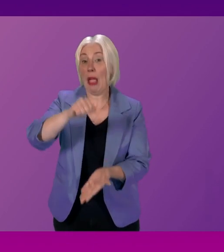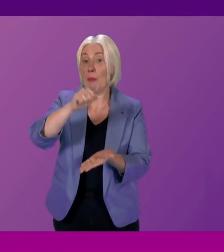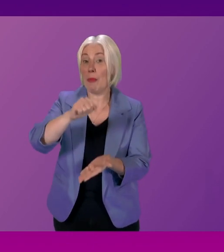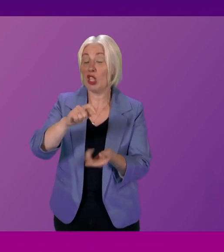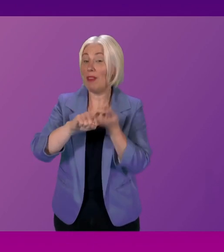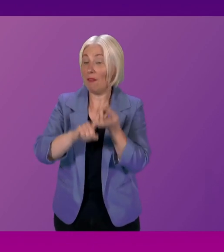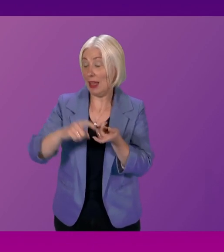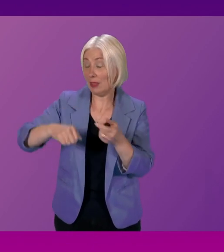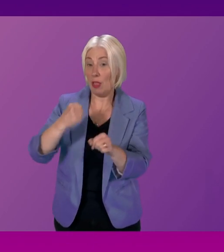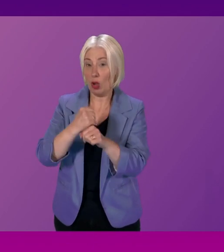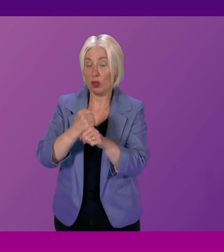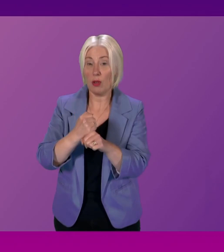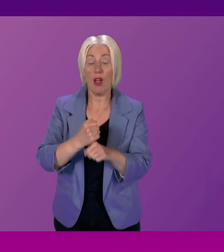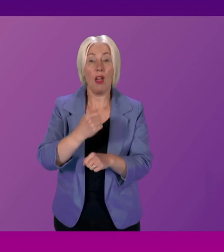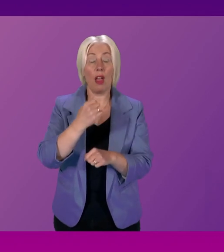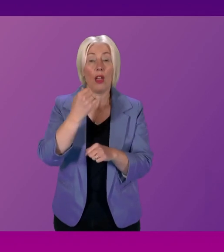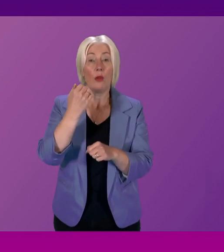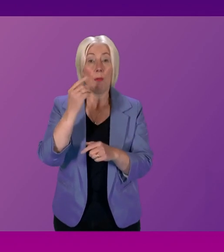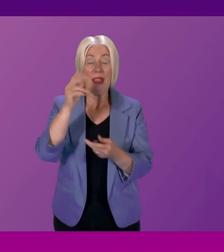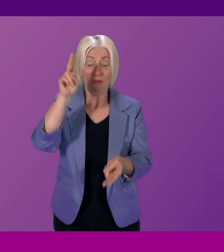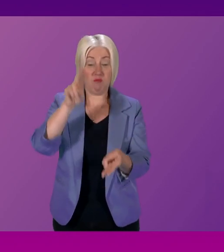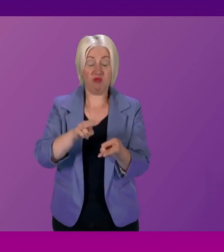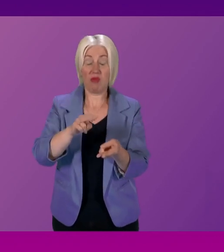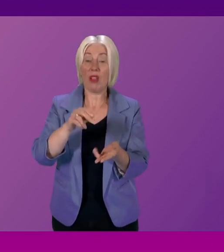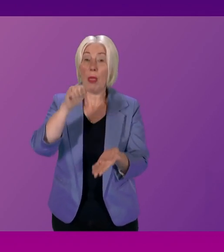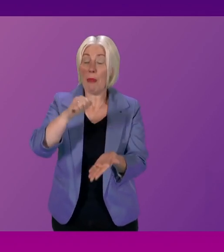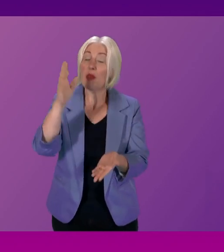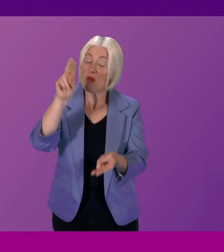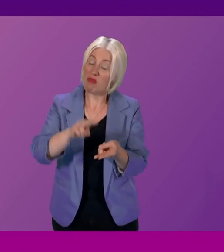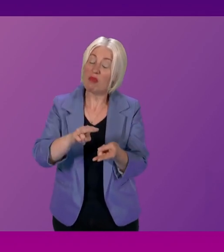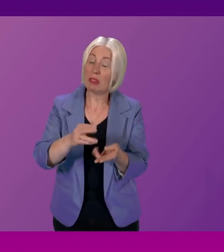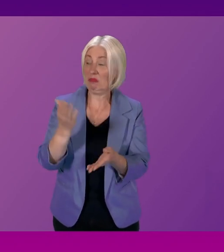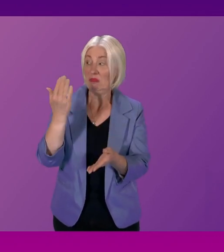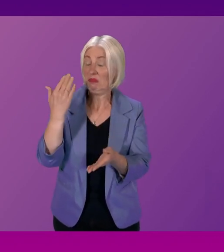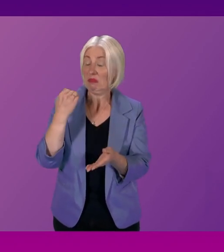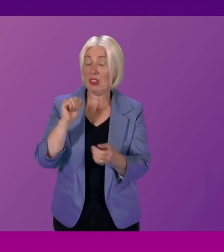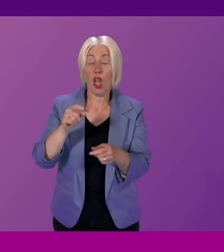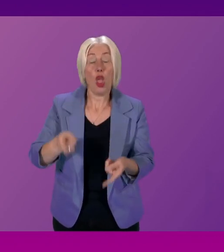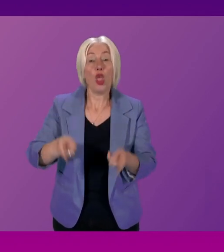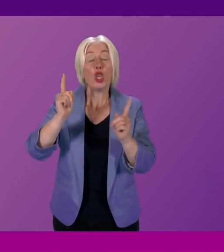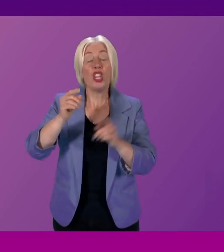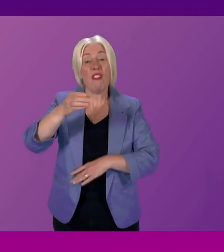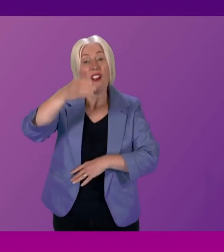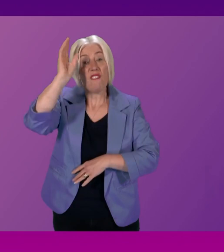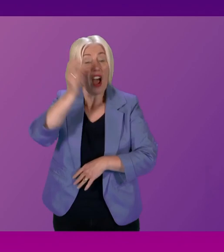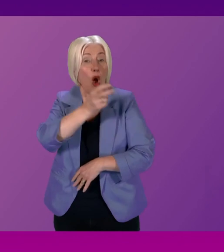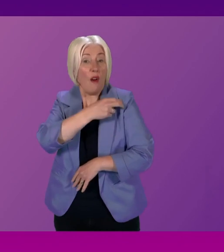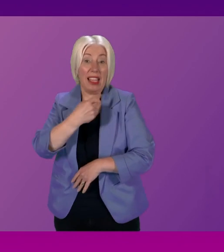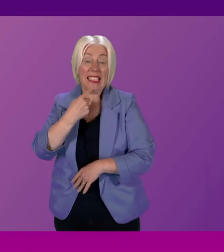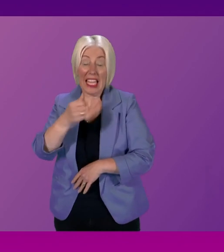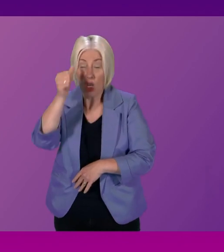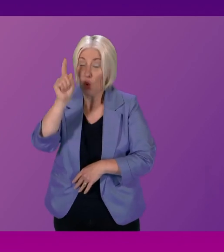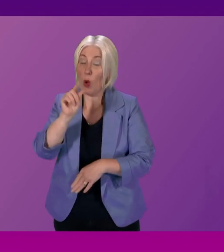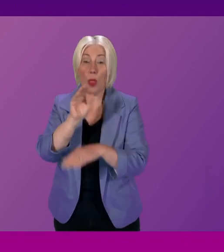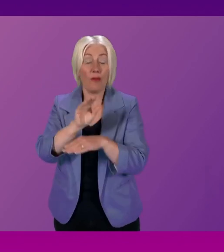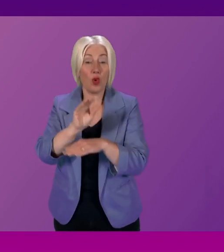22 per cent in real terms over the past decade, and the Chief Fire Officer has been clear where the service is headed. He has said